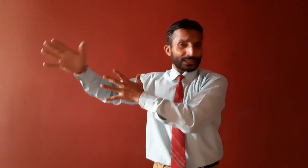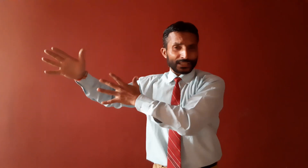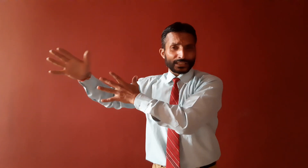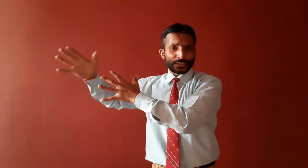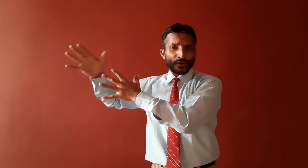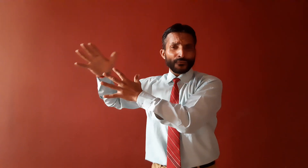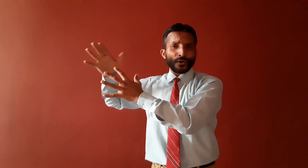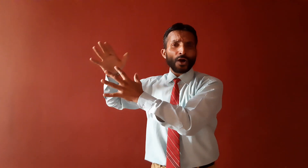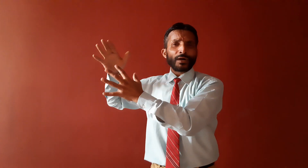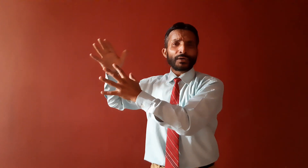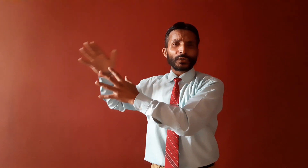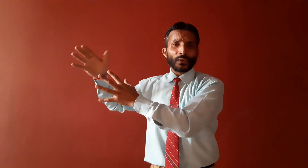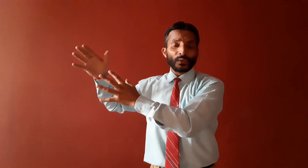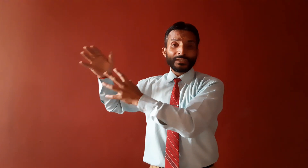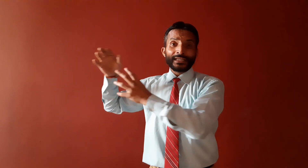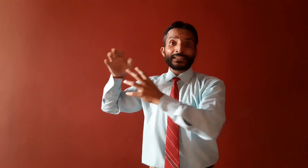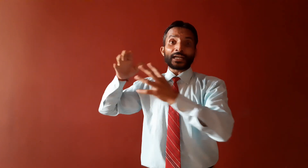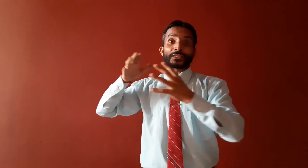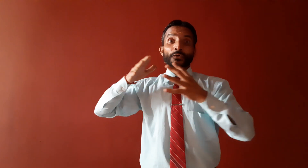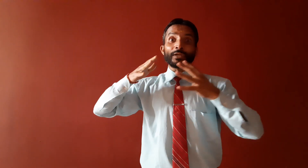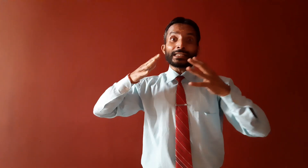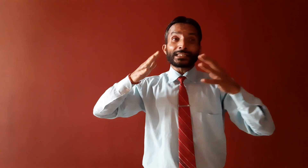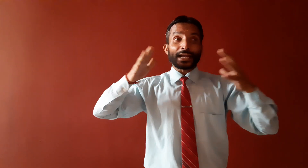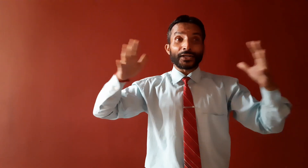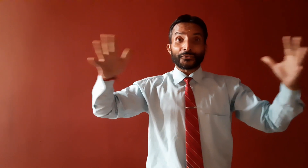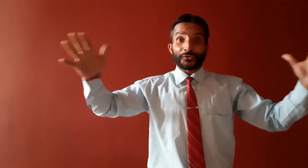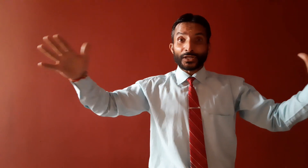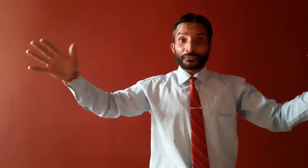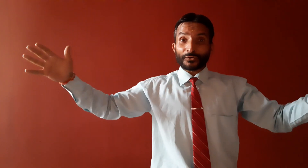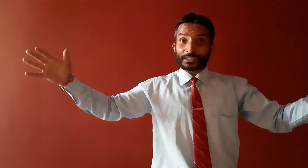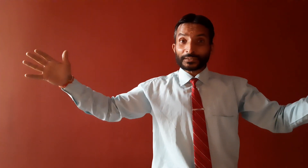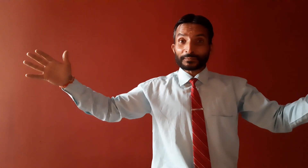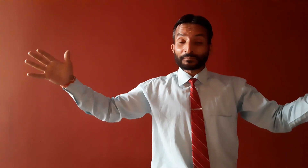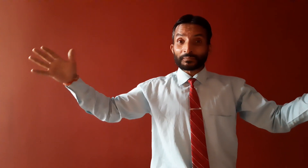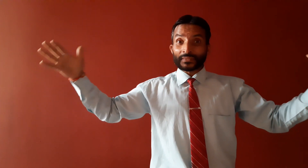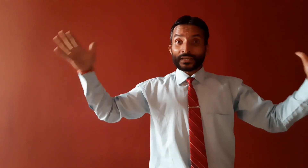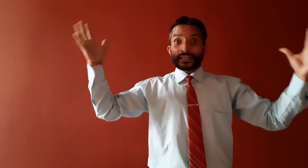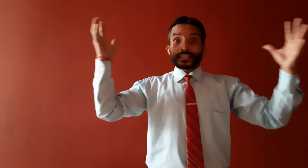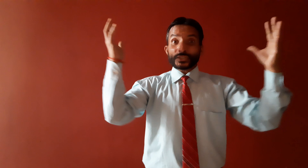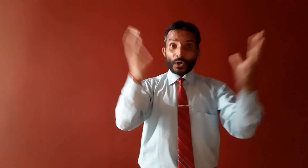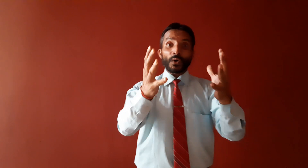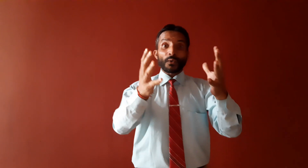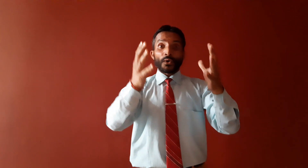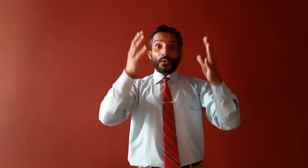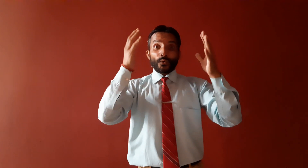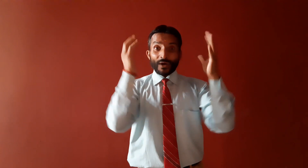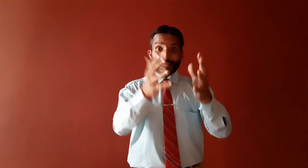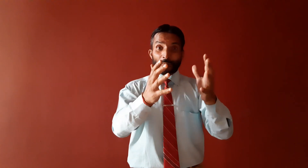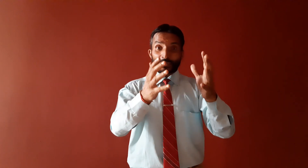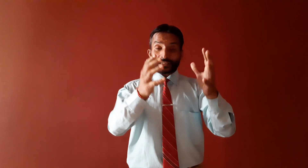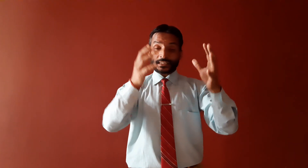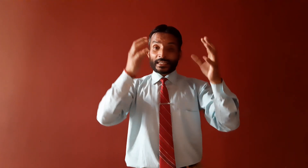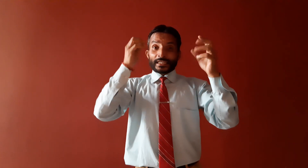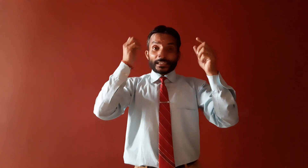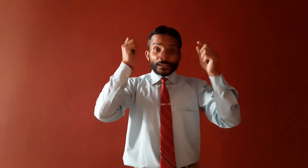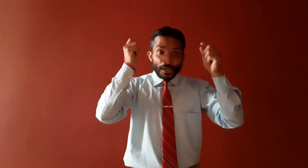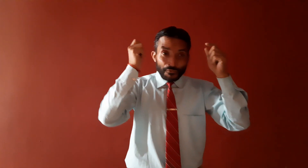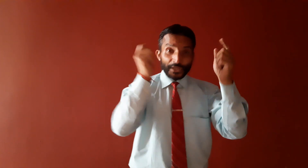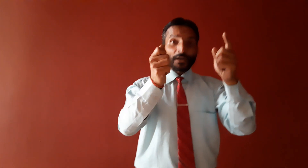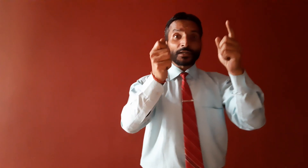us from our goal, that is known as centripetal force. So, what happens? The winners,